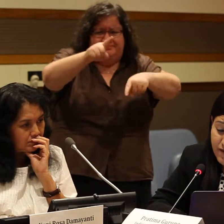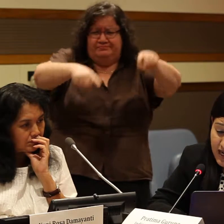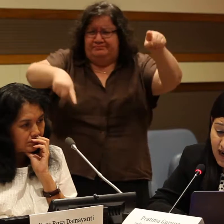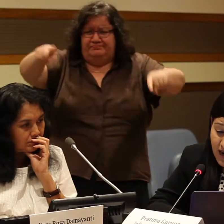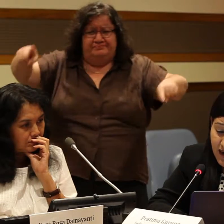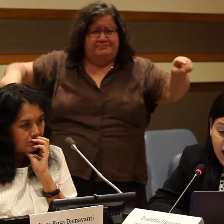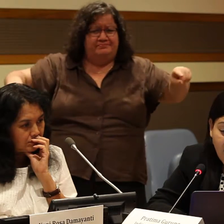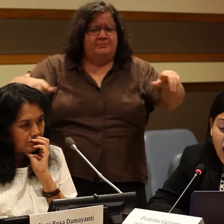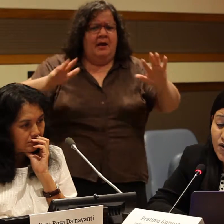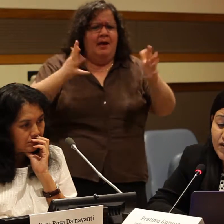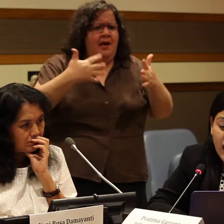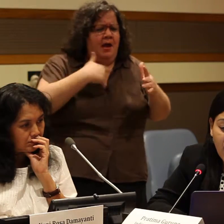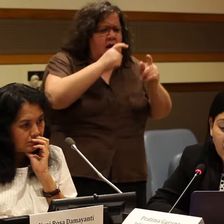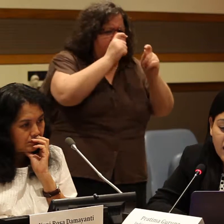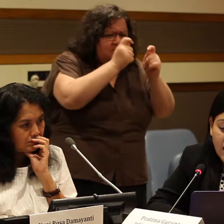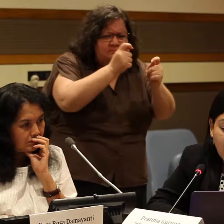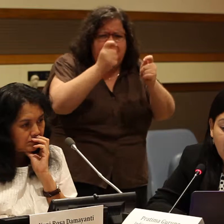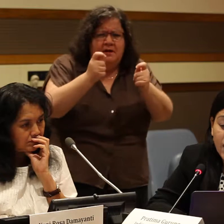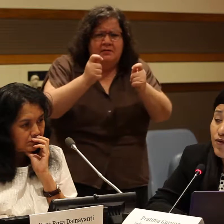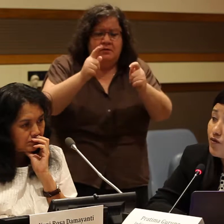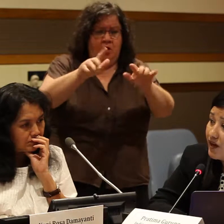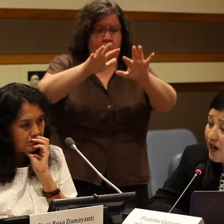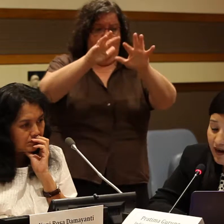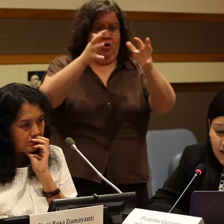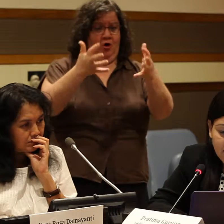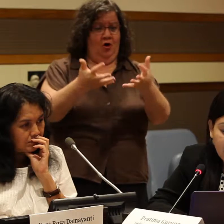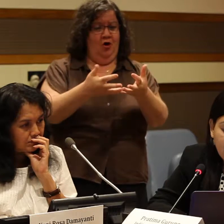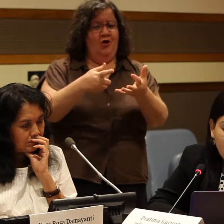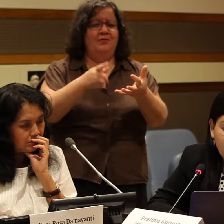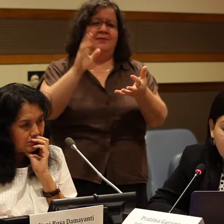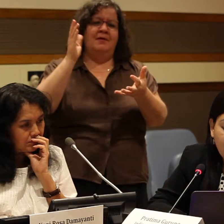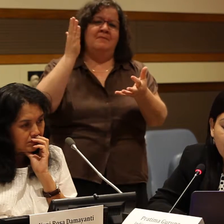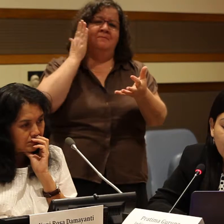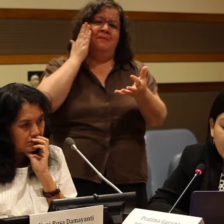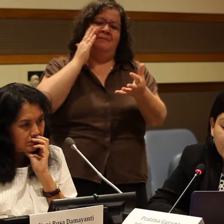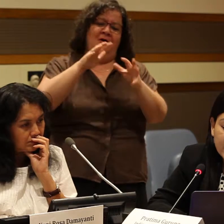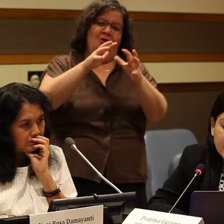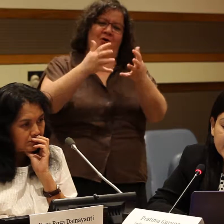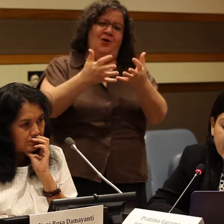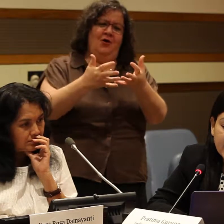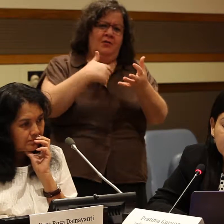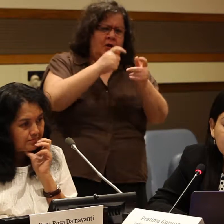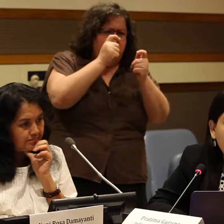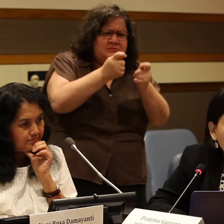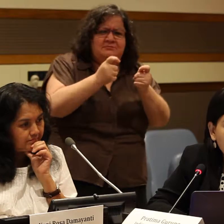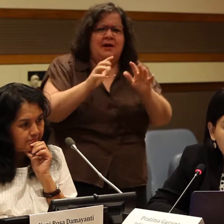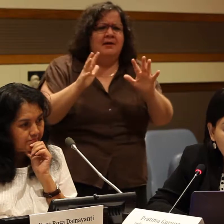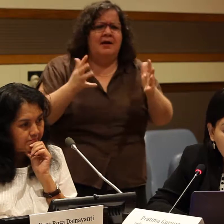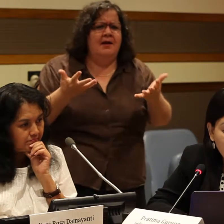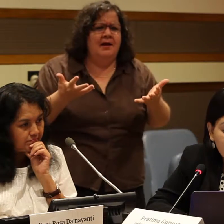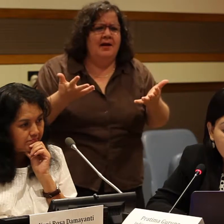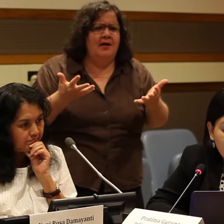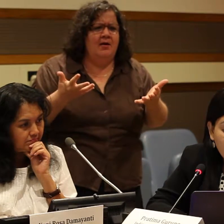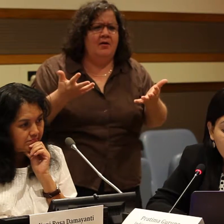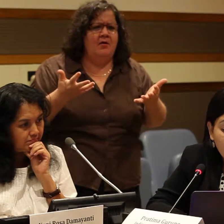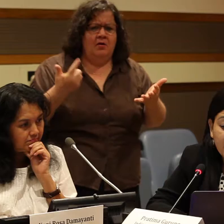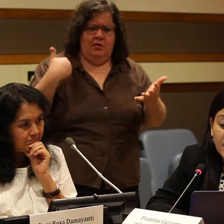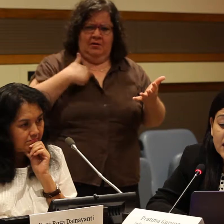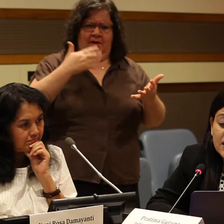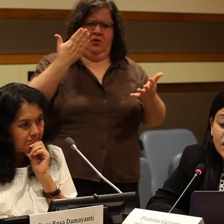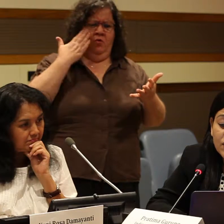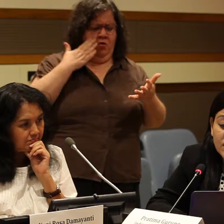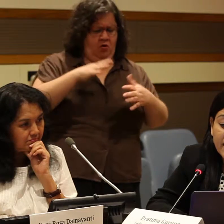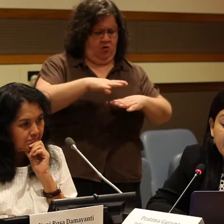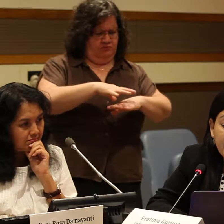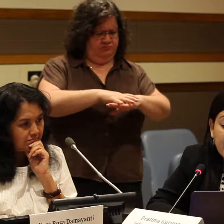matter where we are, how we are and who we are. Therefore, we understand that we are not the problem, but